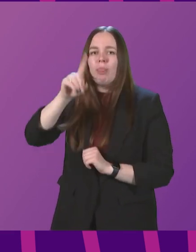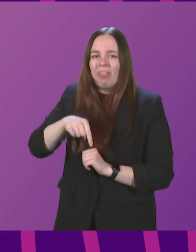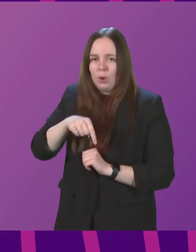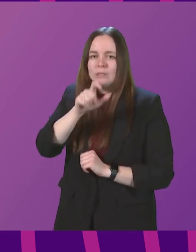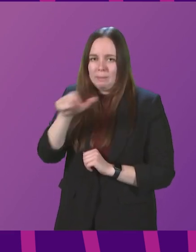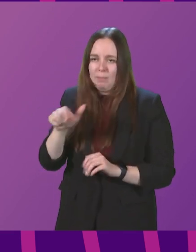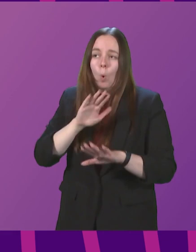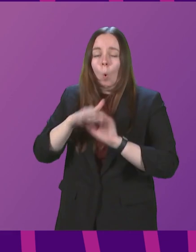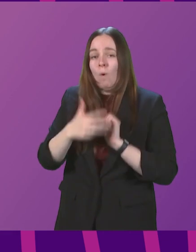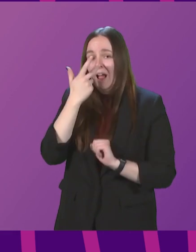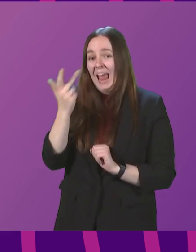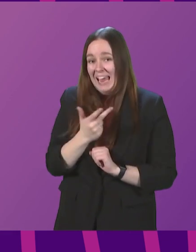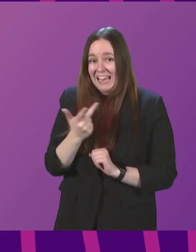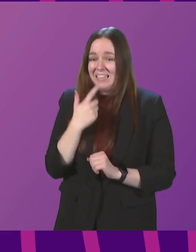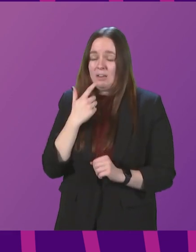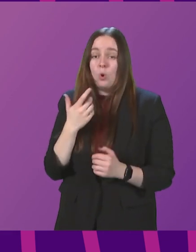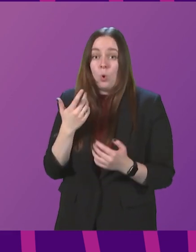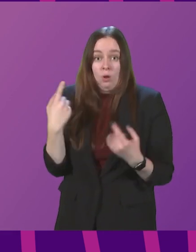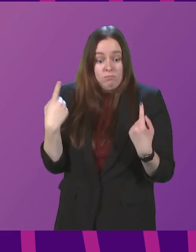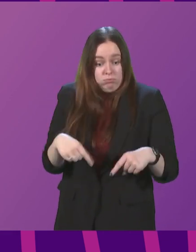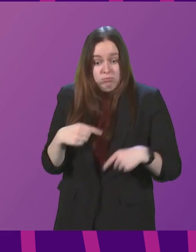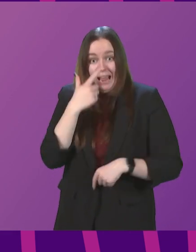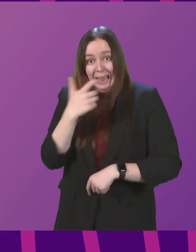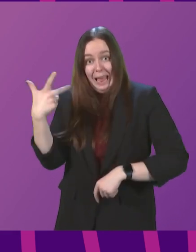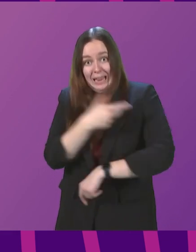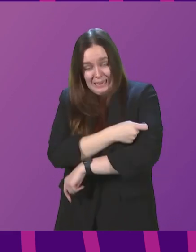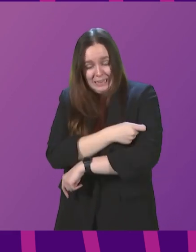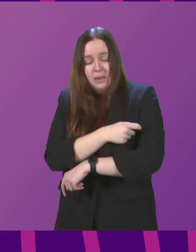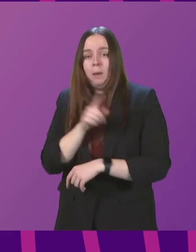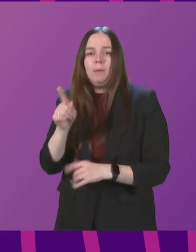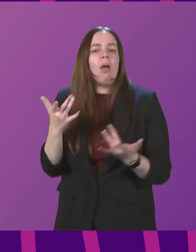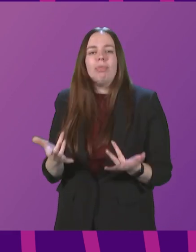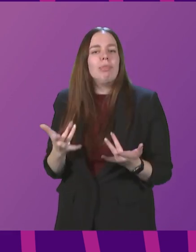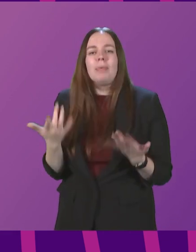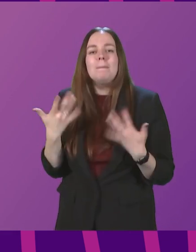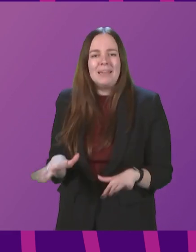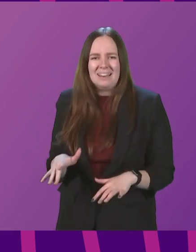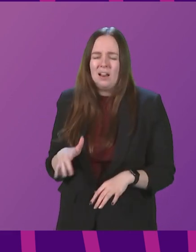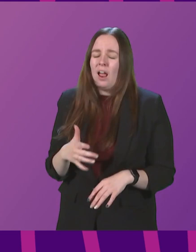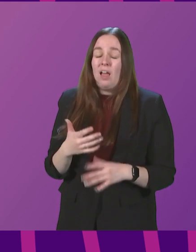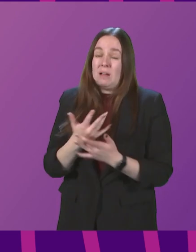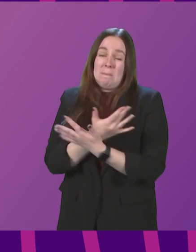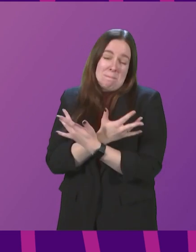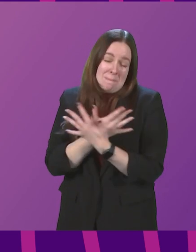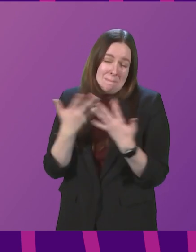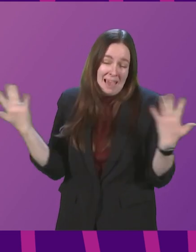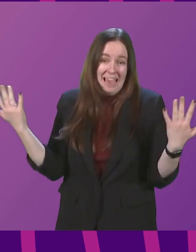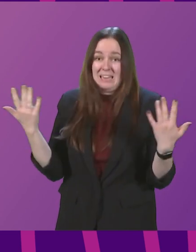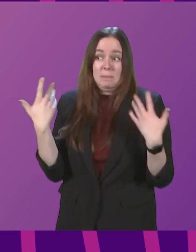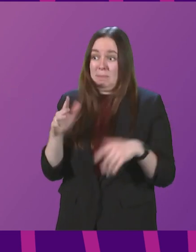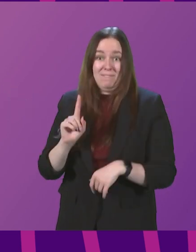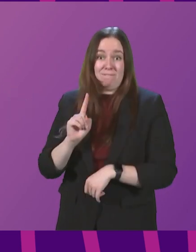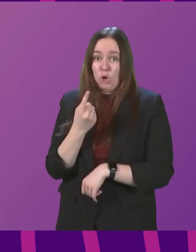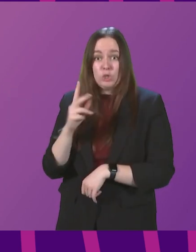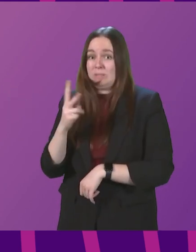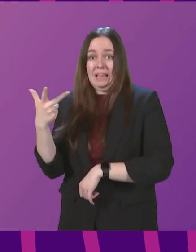over the age of 18 who are eligible for a booster but haven't yet had it. And there are hundreds of thousands more who have not yet had a first